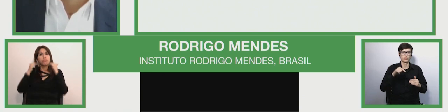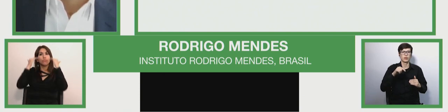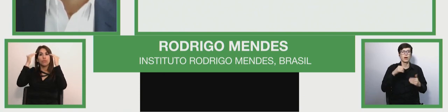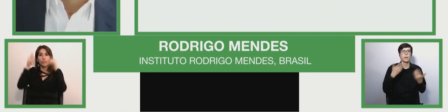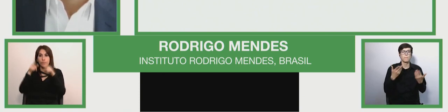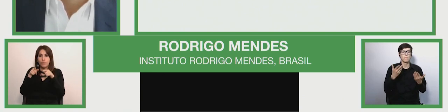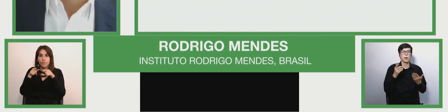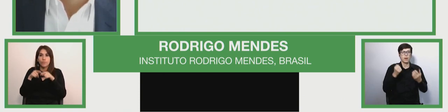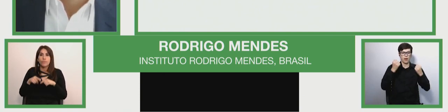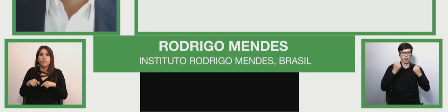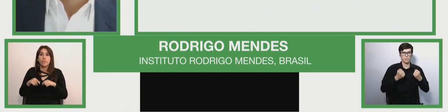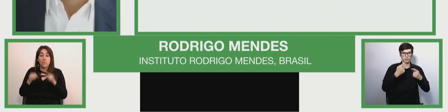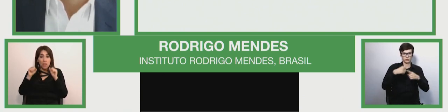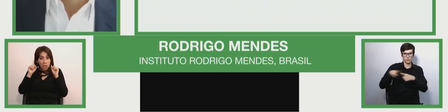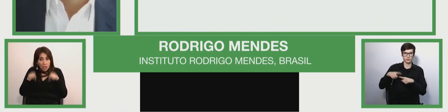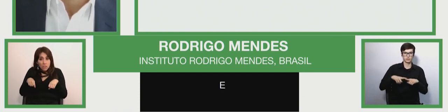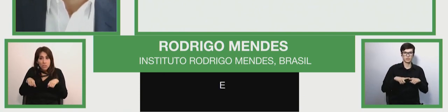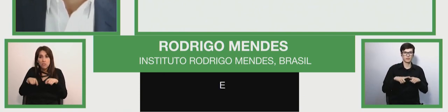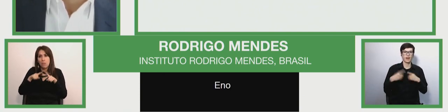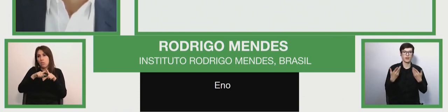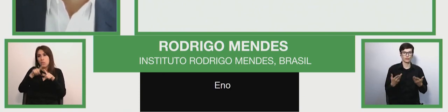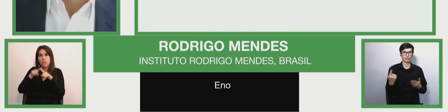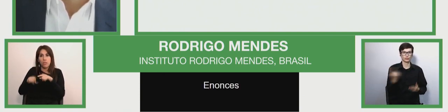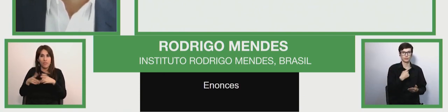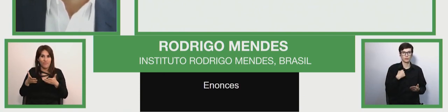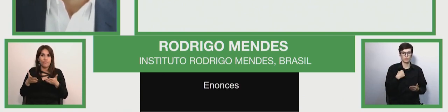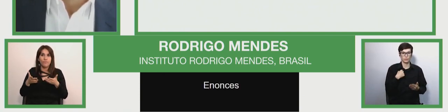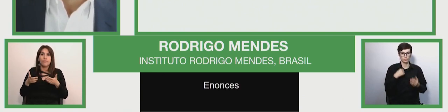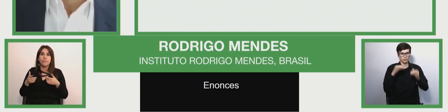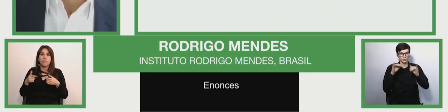que cada persona con discapacidad